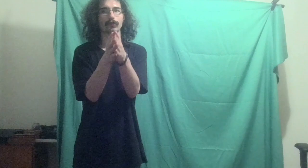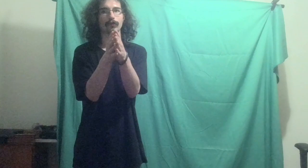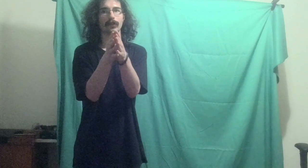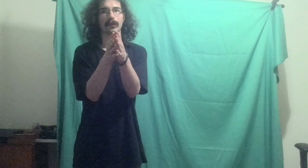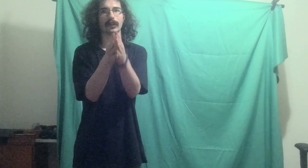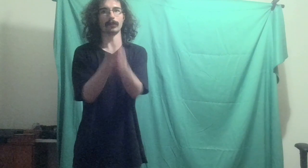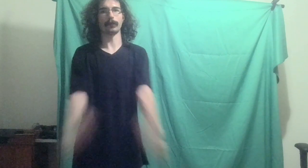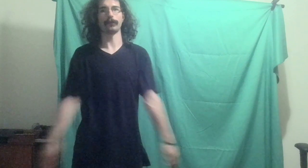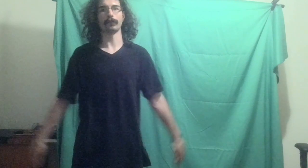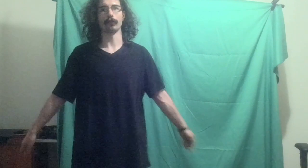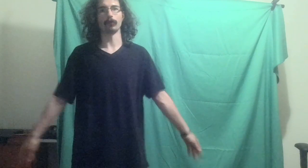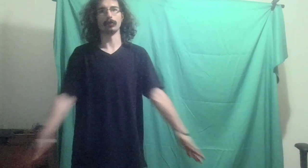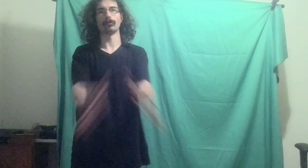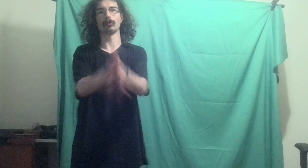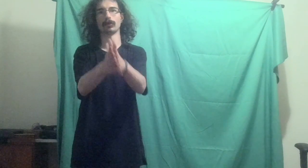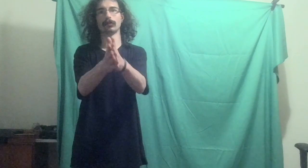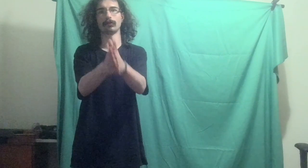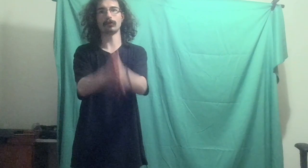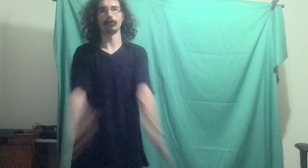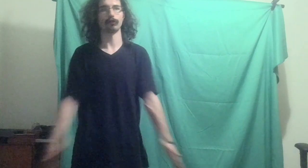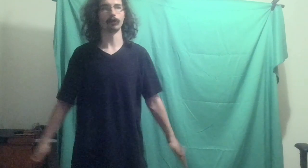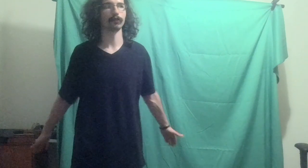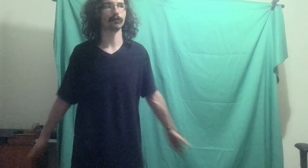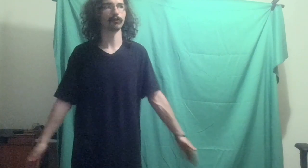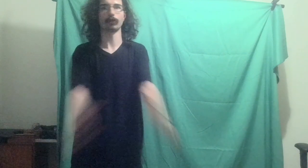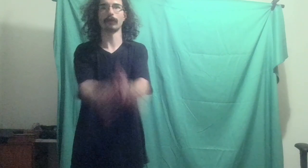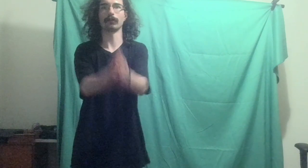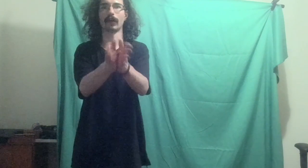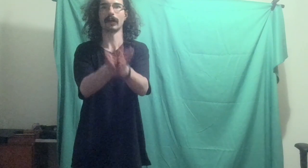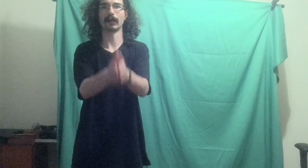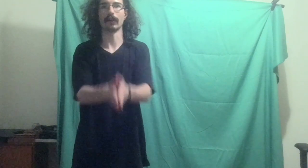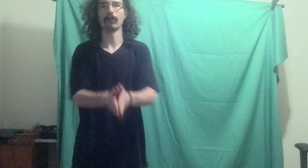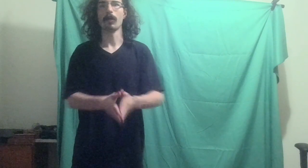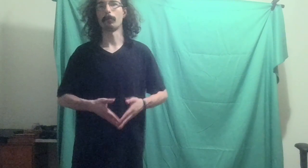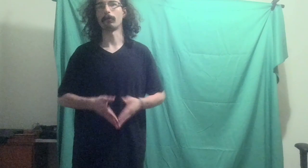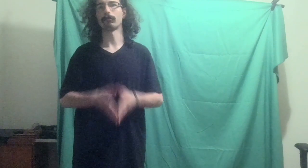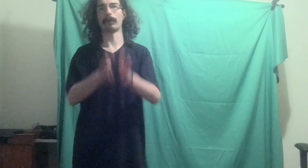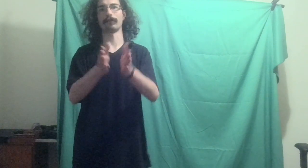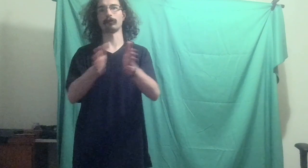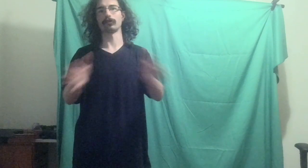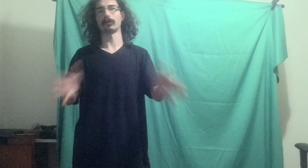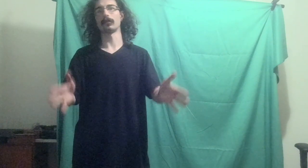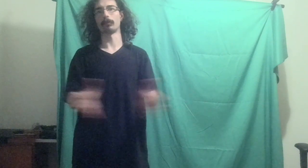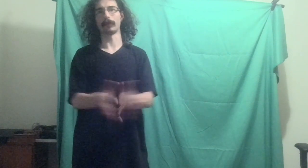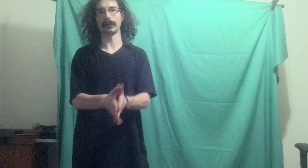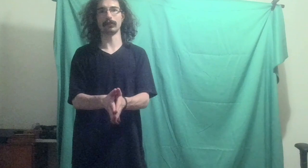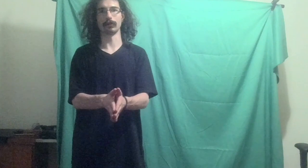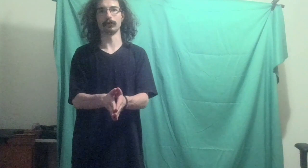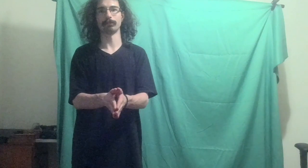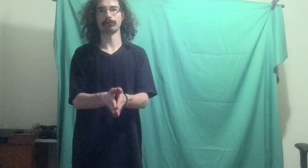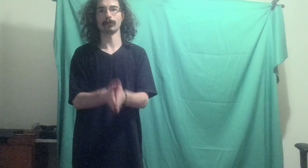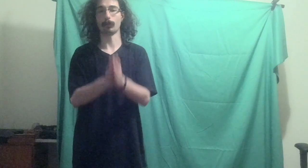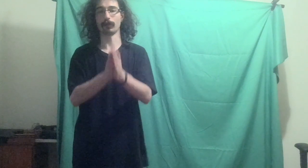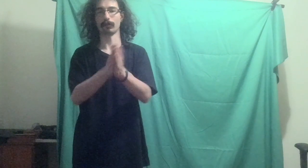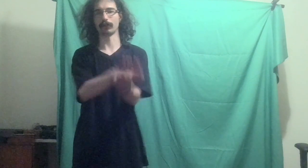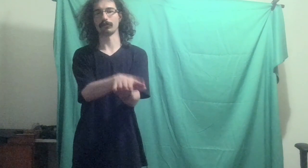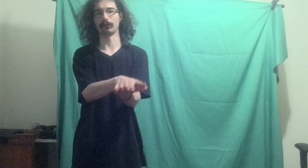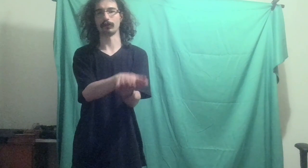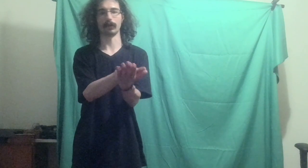around, I can't remember if it was 300 or 400 subscribers, I got both my first brand deal with listener, it was